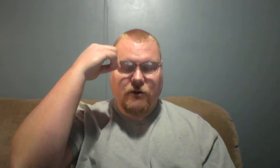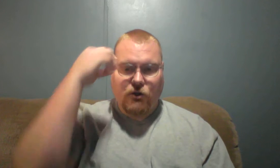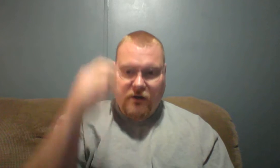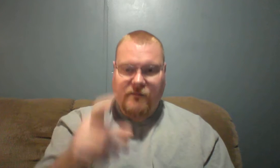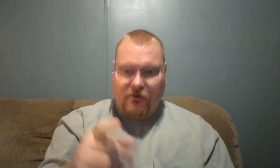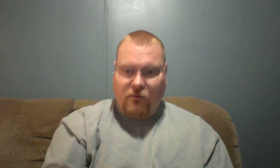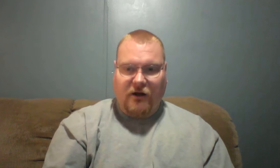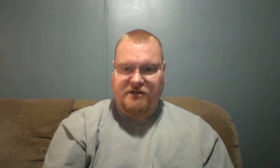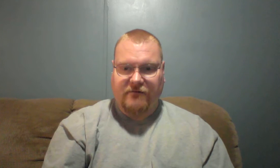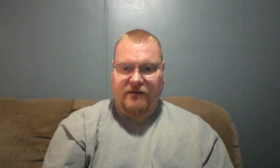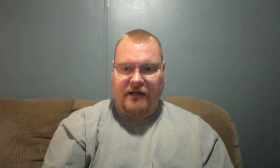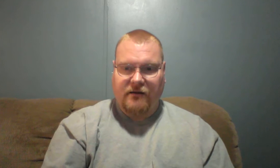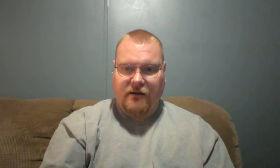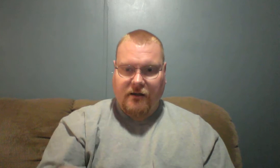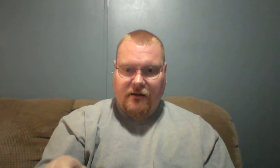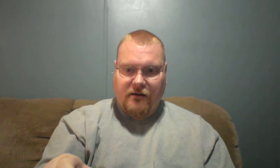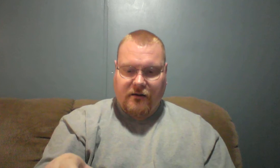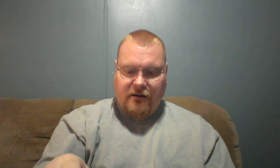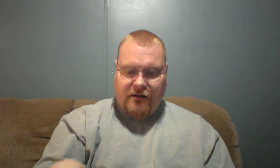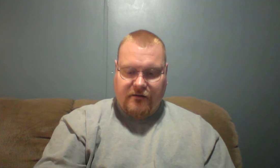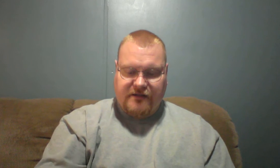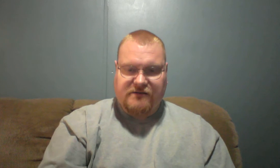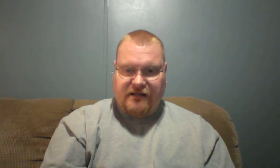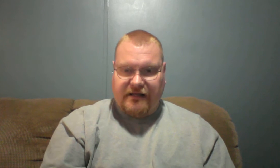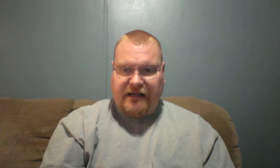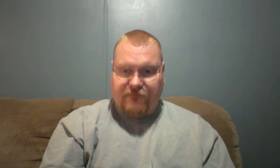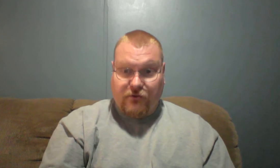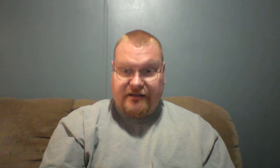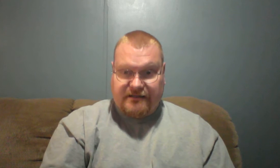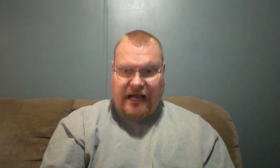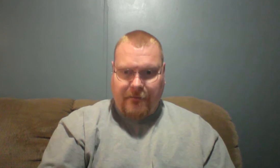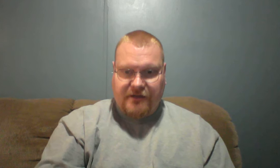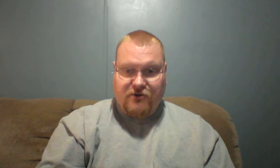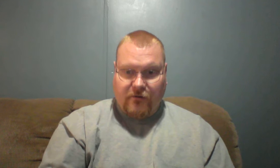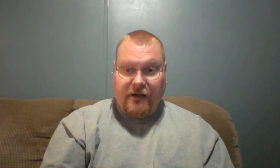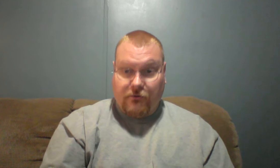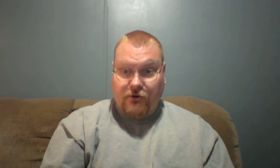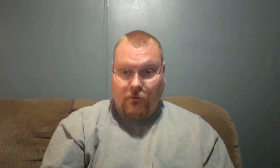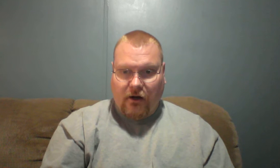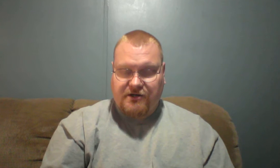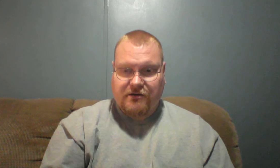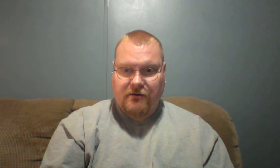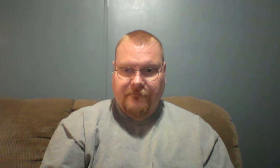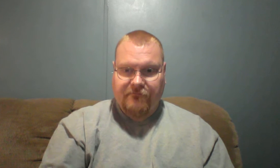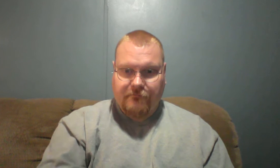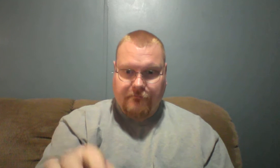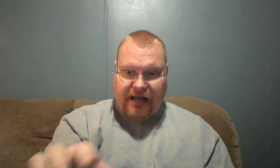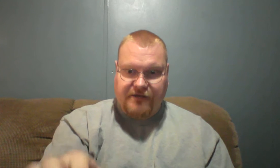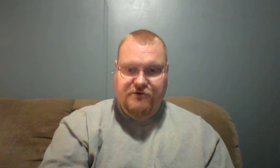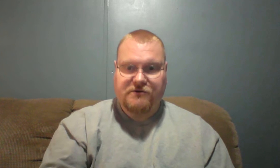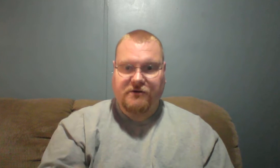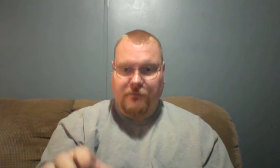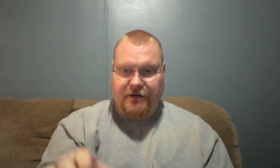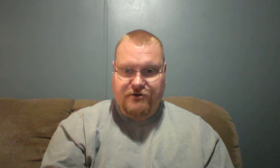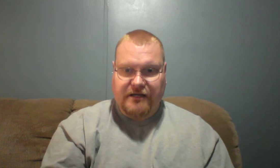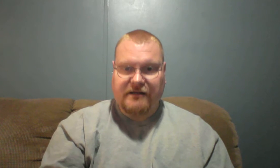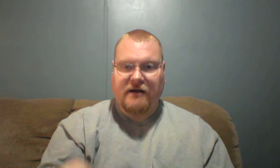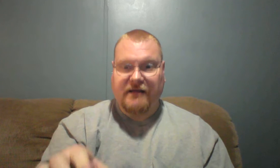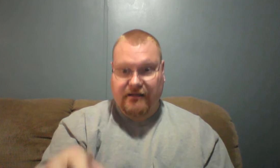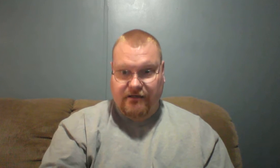you need to be on the watch out for that. This, if you let this happen, it's going to be on your watch. Pastors, you preachers out there that do